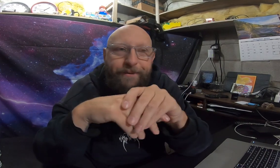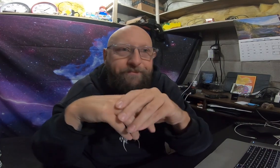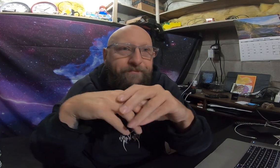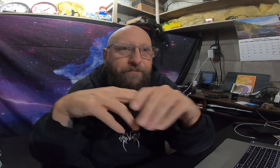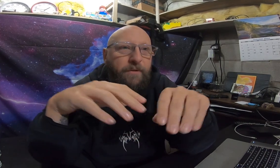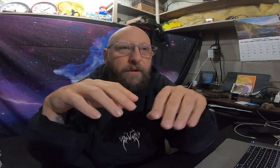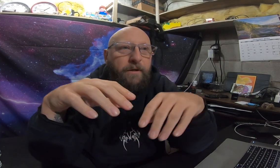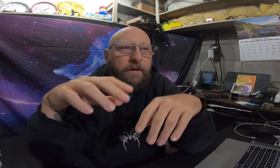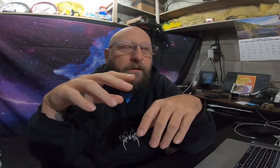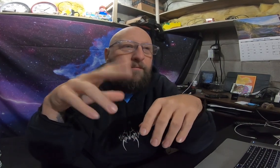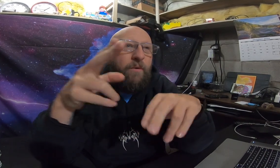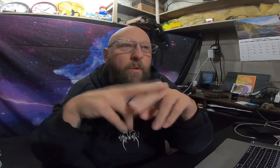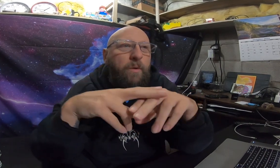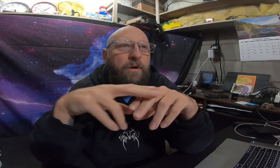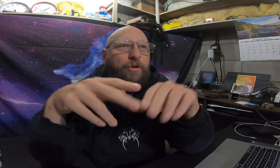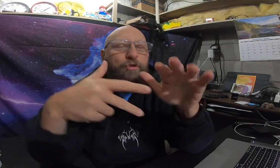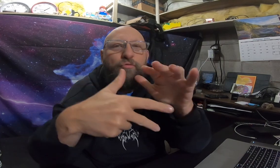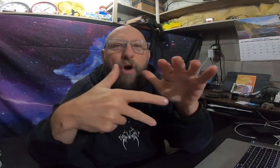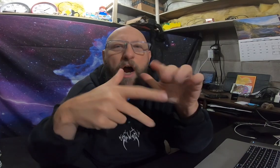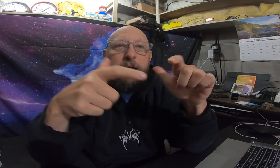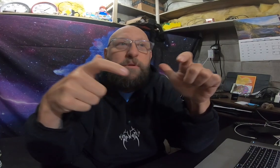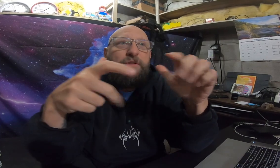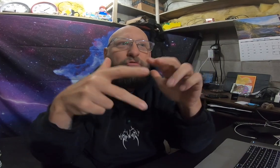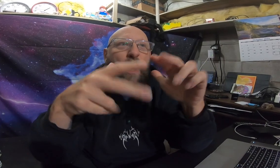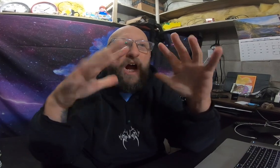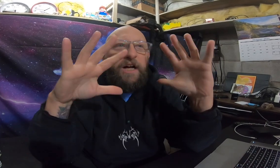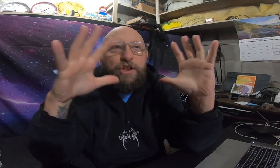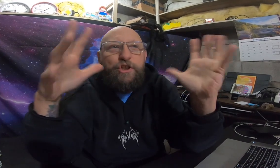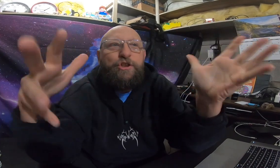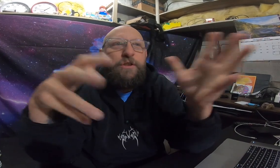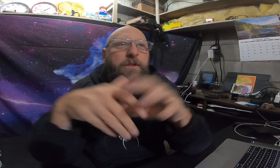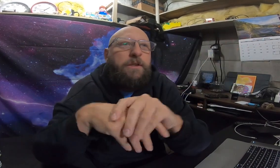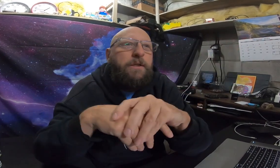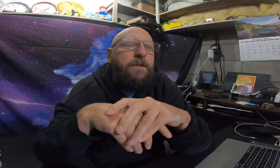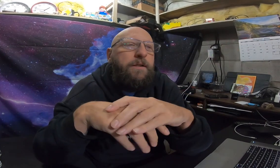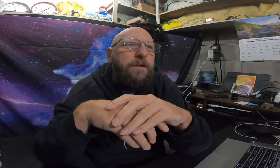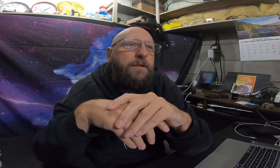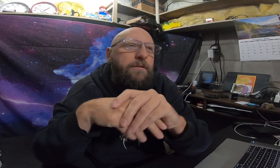and of course ride big rides you know